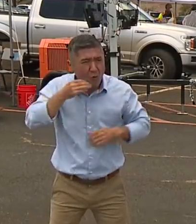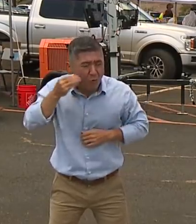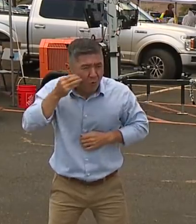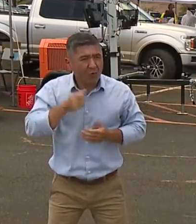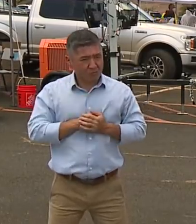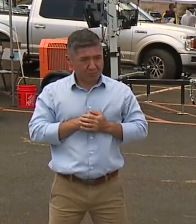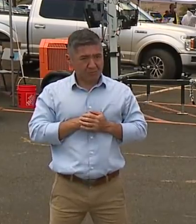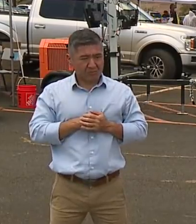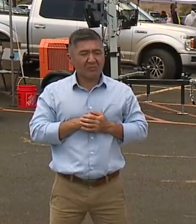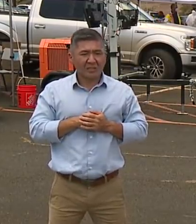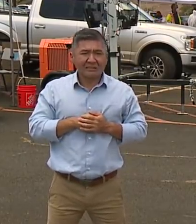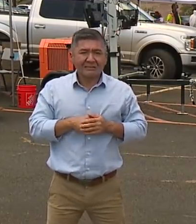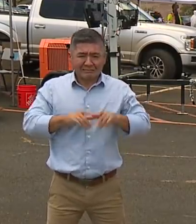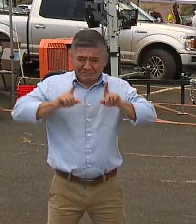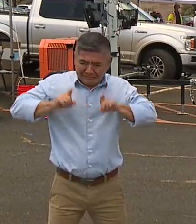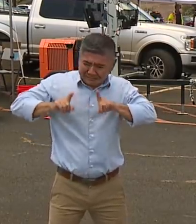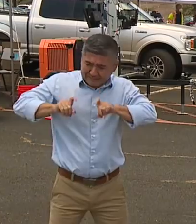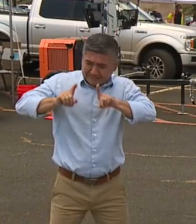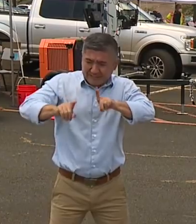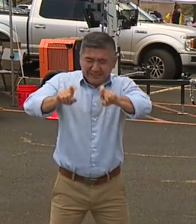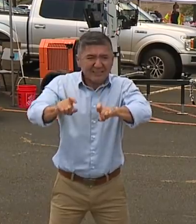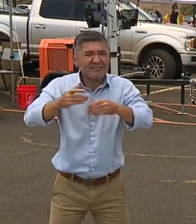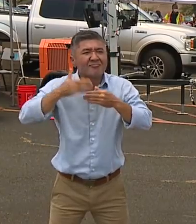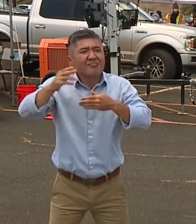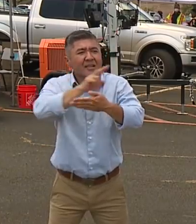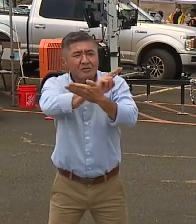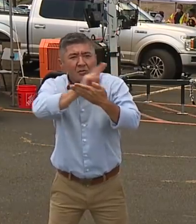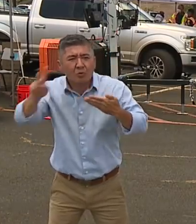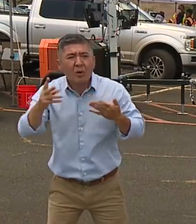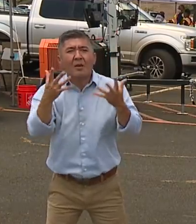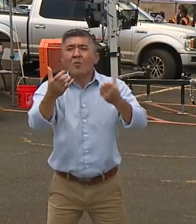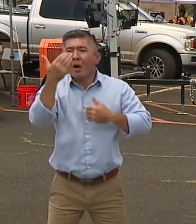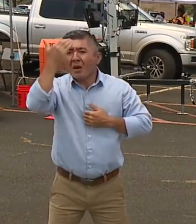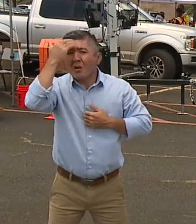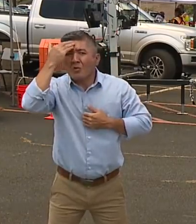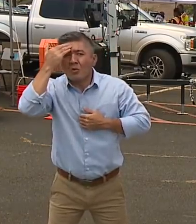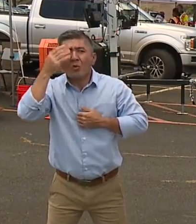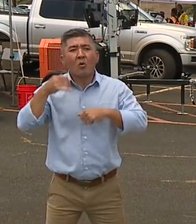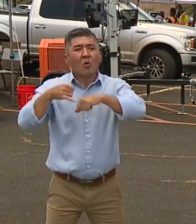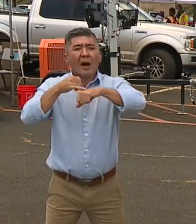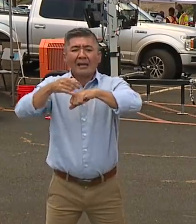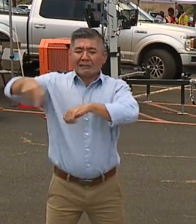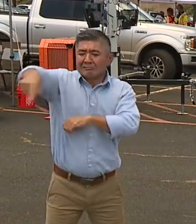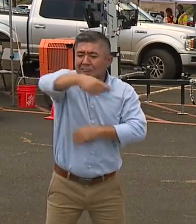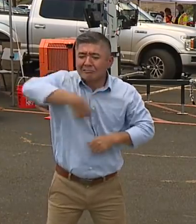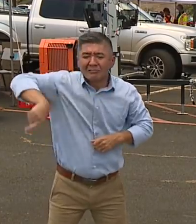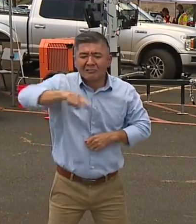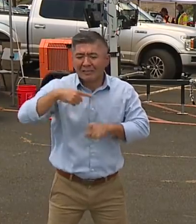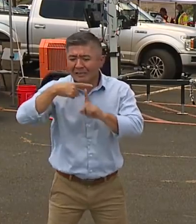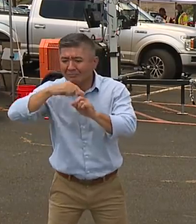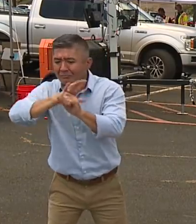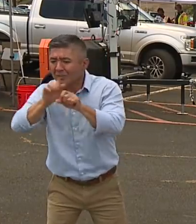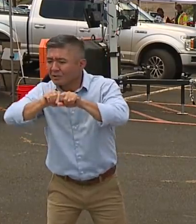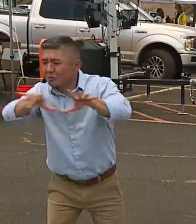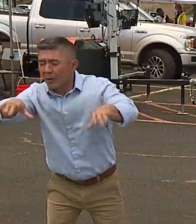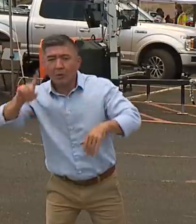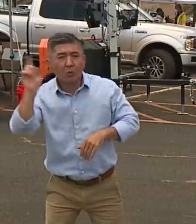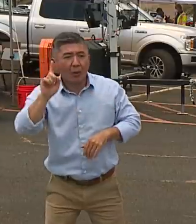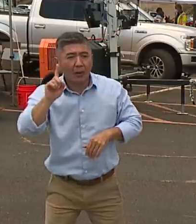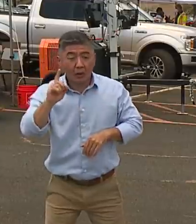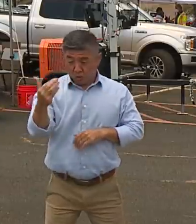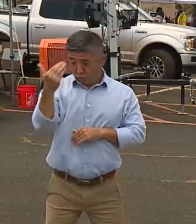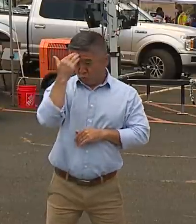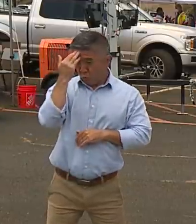test during these two weeks, we find out where COVID-19 is and where it isn't. And we know better on how to attack it